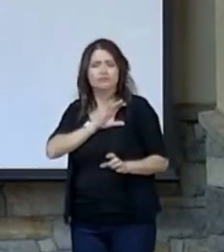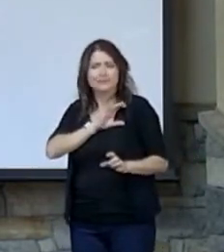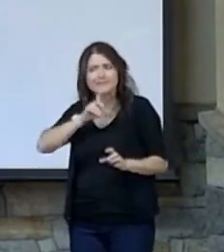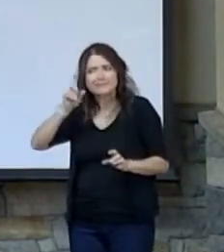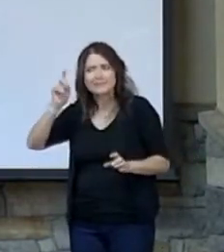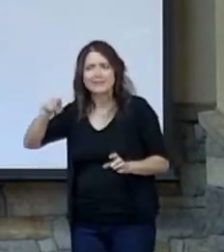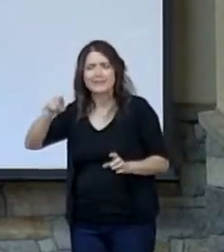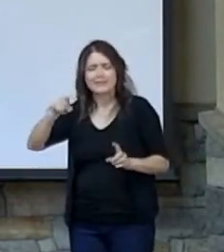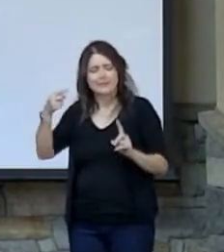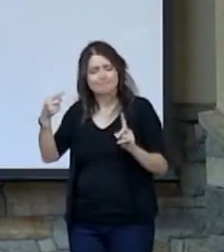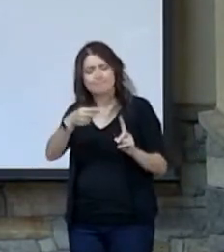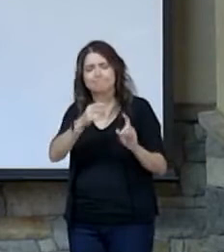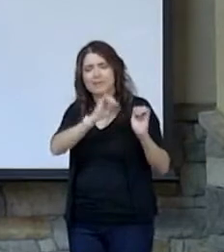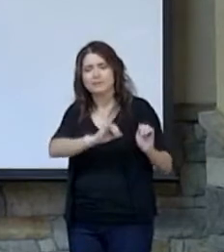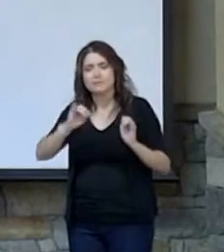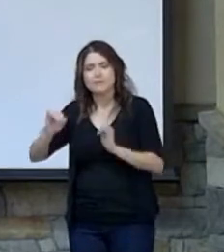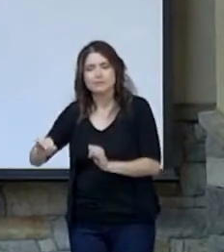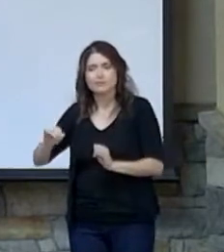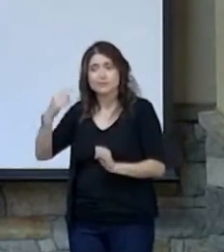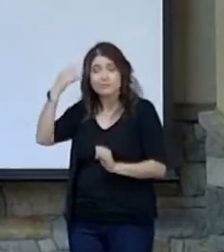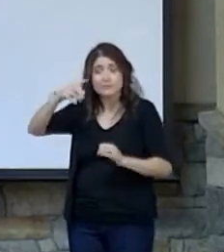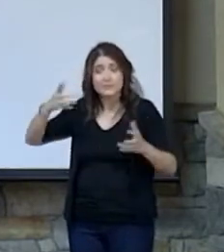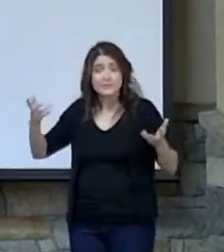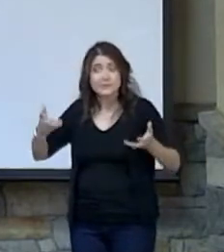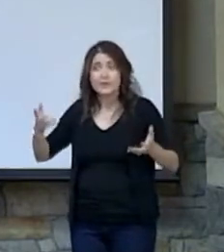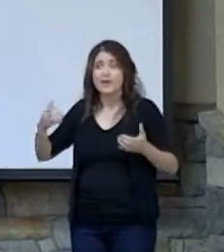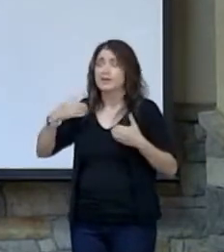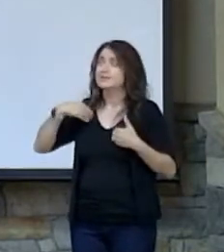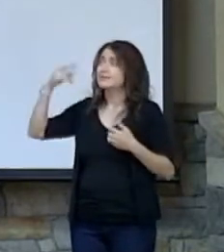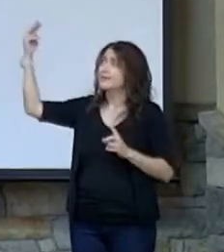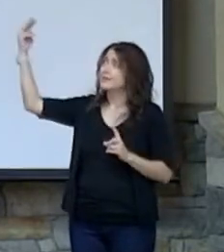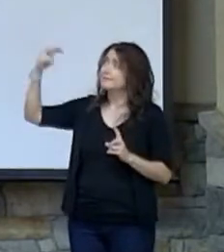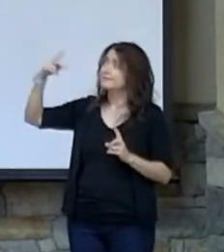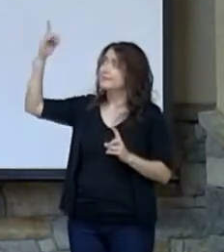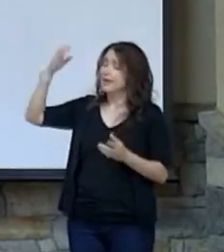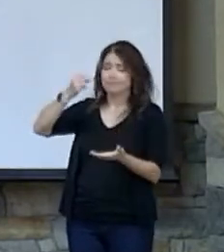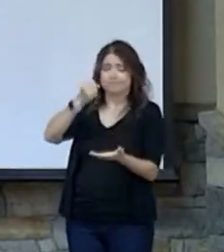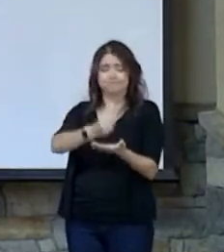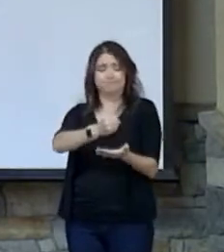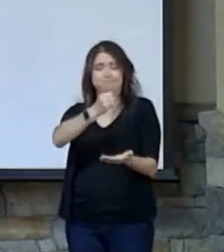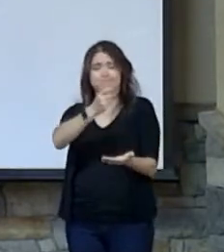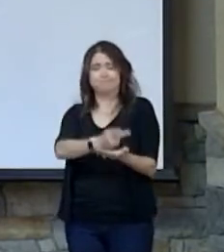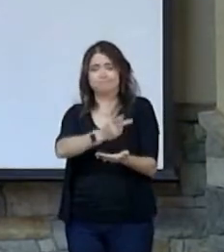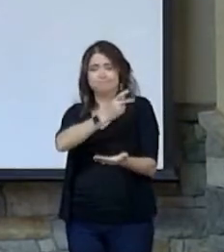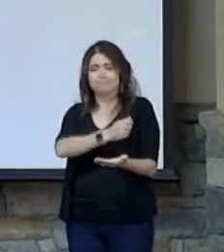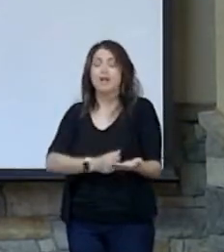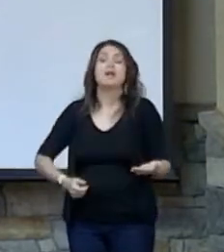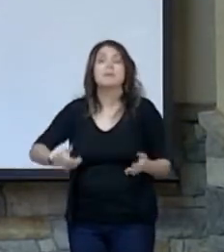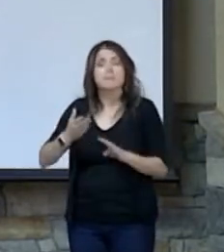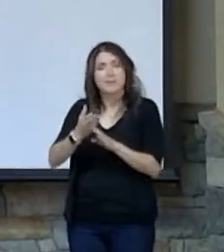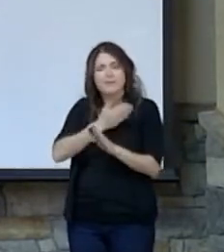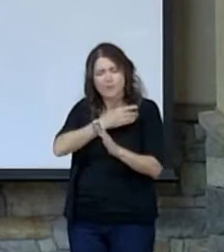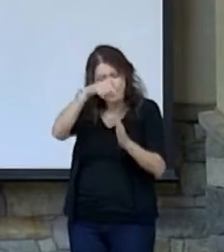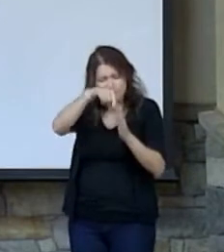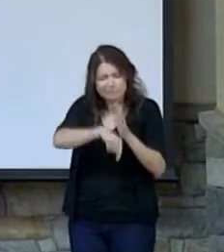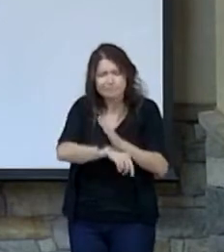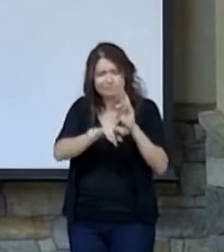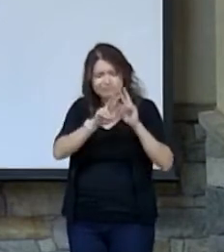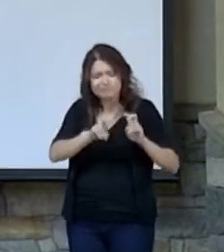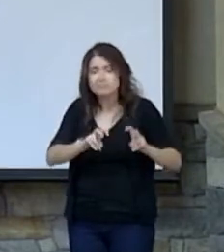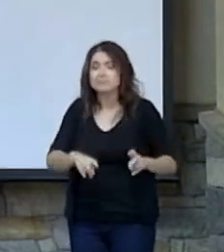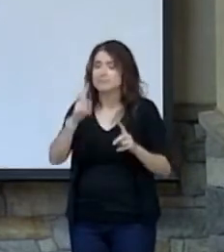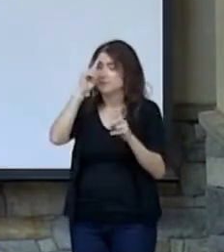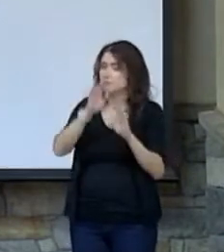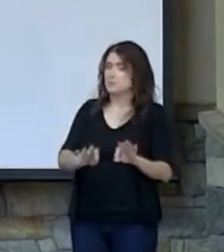of an individual in order to have the stamp of God's approval. And before we dig in, though, I think it's important to